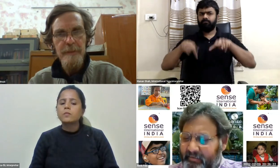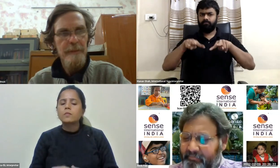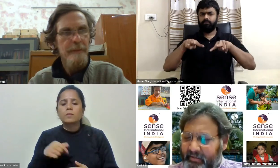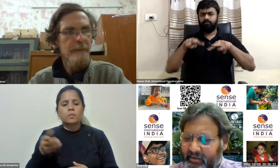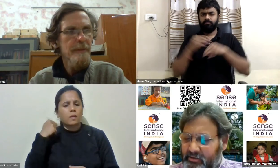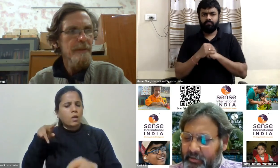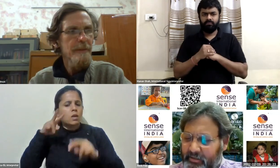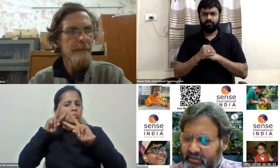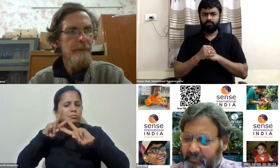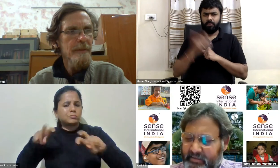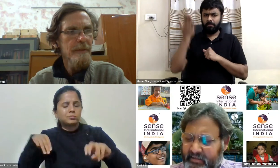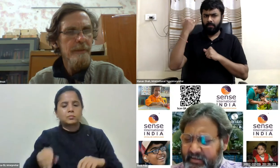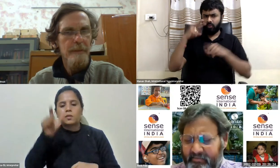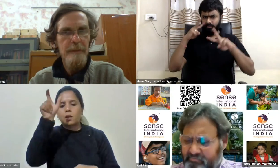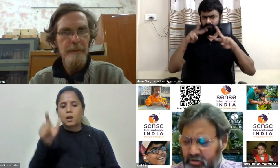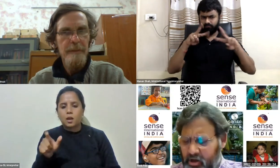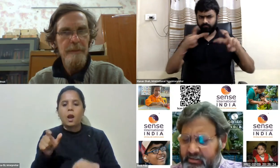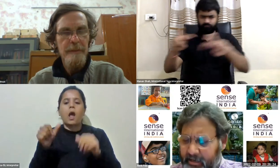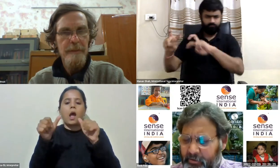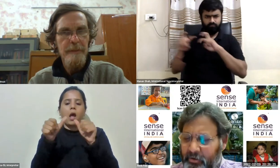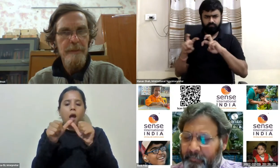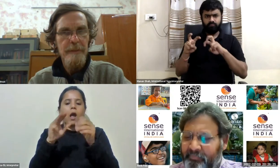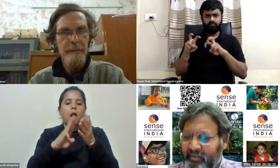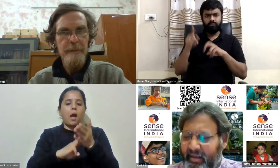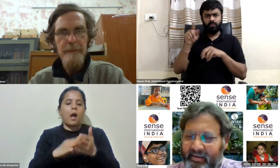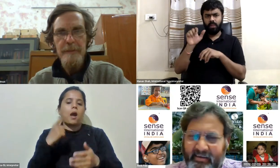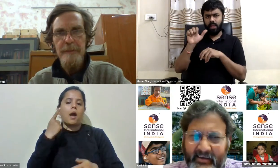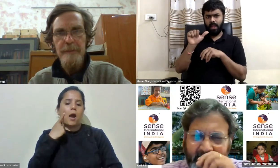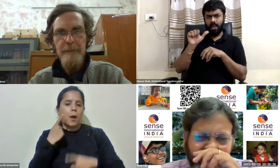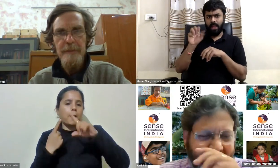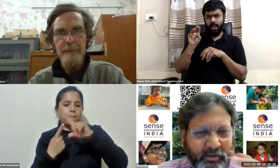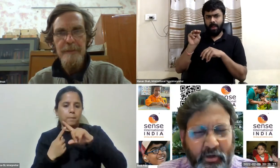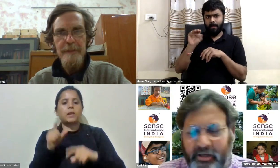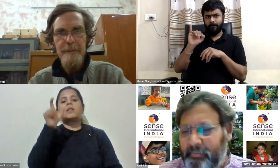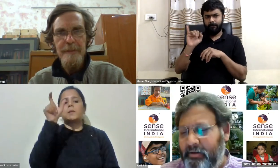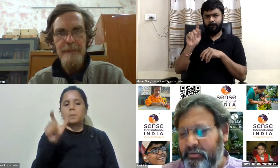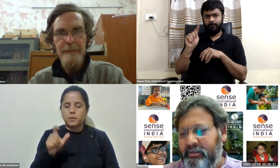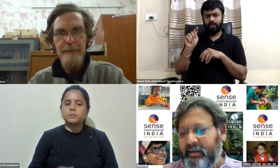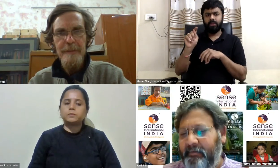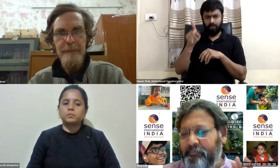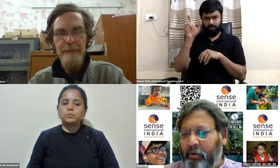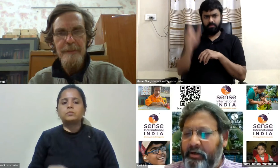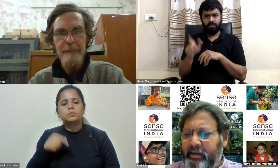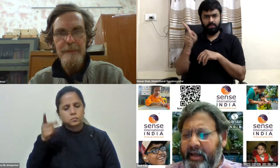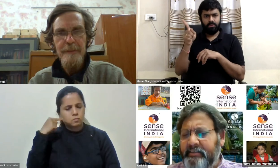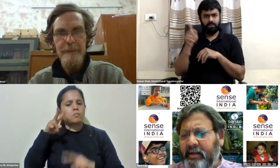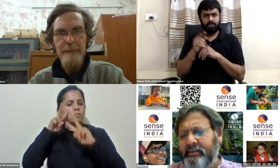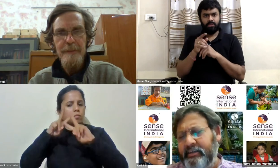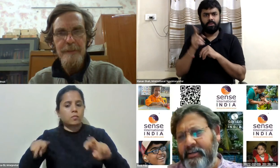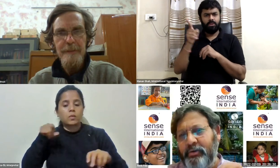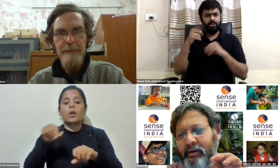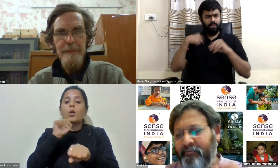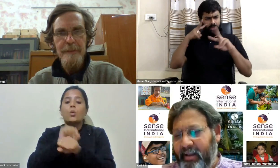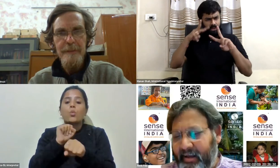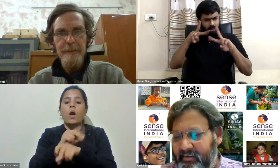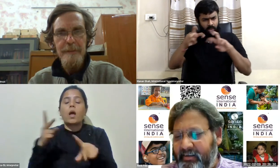done by i think dr amritsen presented it a long time ago a long he was talking about poverty lines are